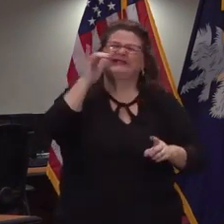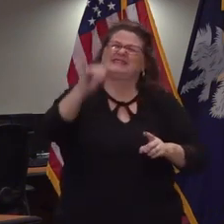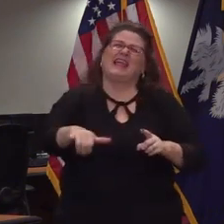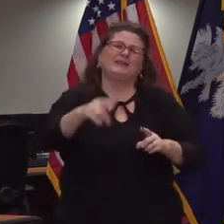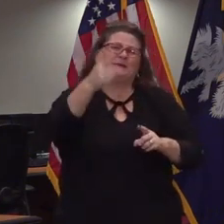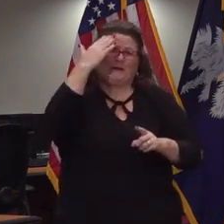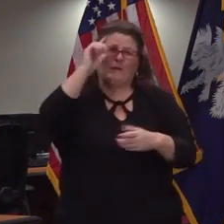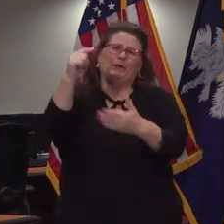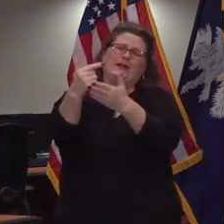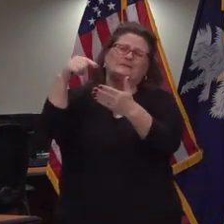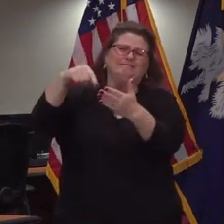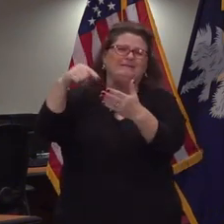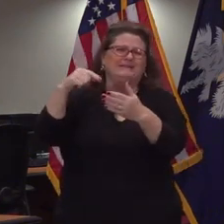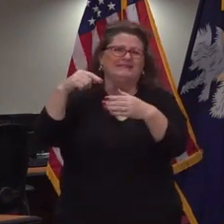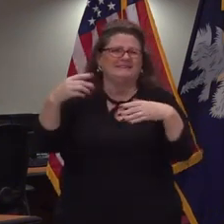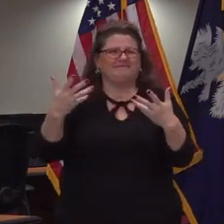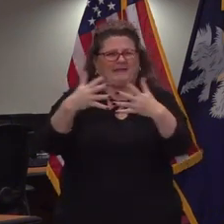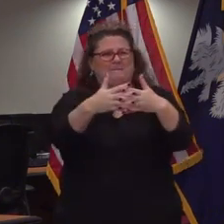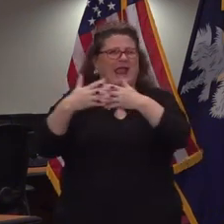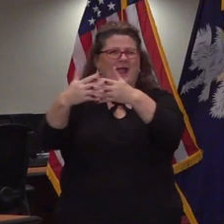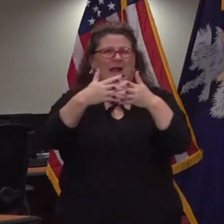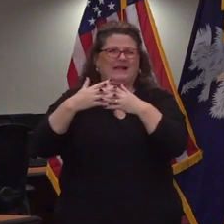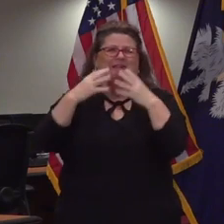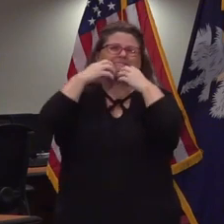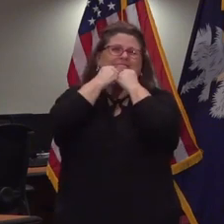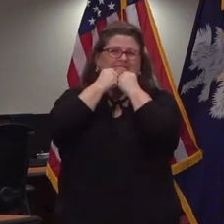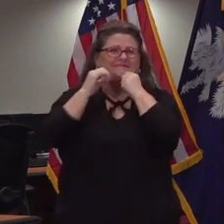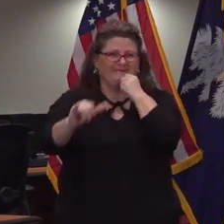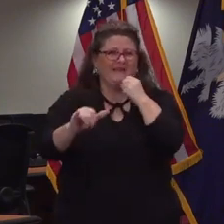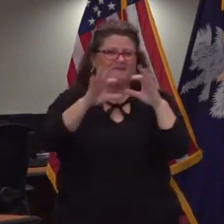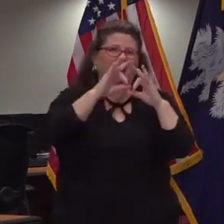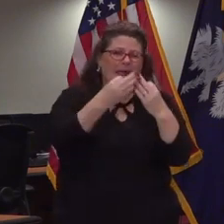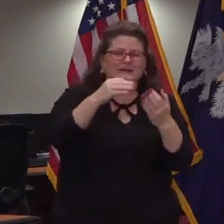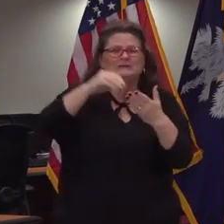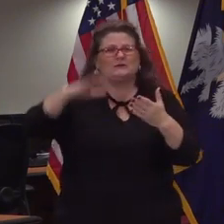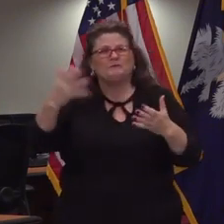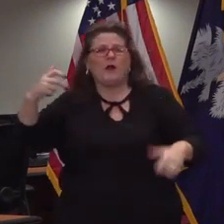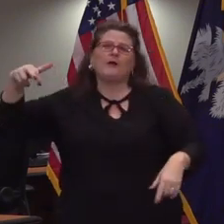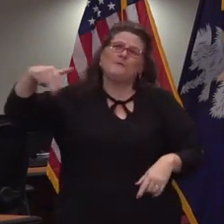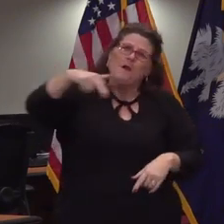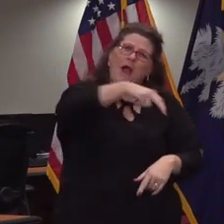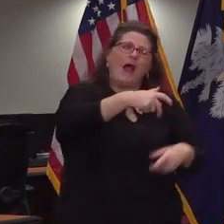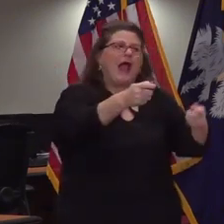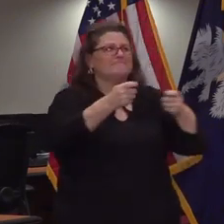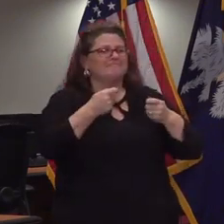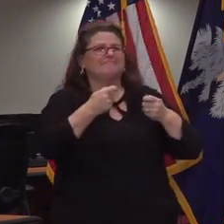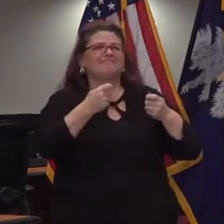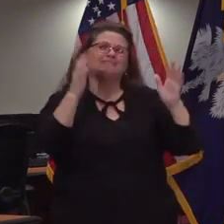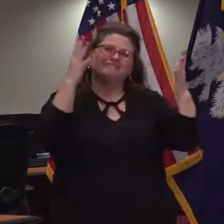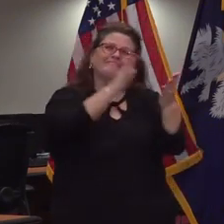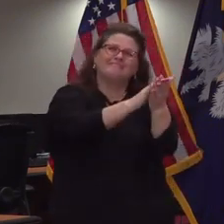life is something very important to families and students as well who want to walk at their graduation we